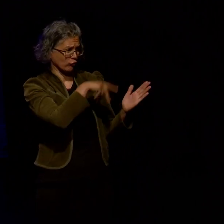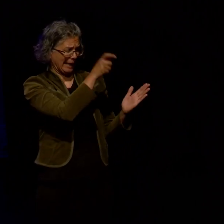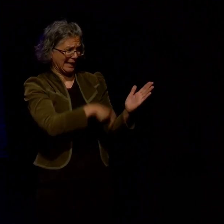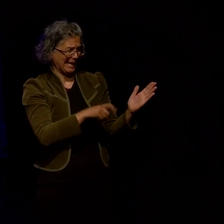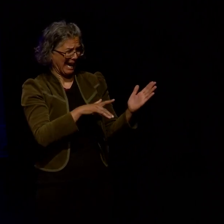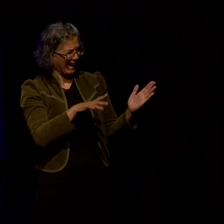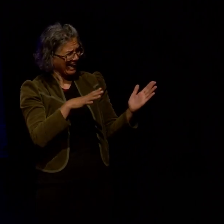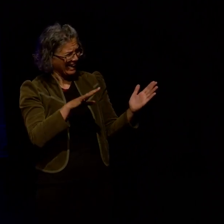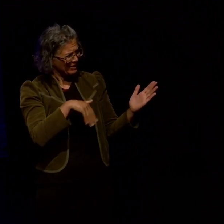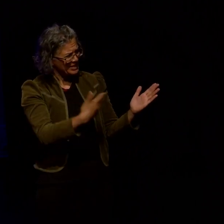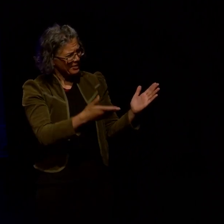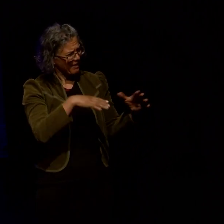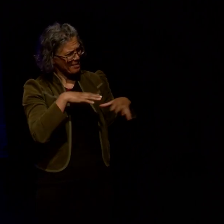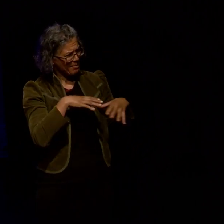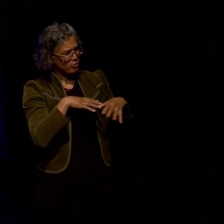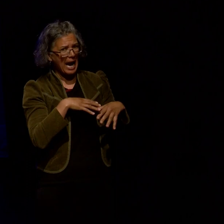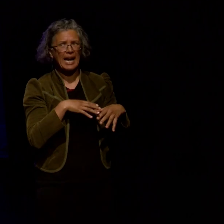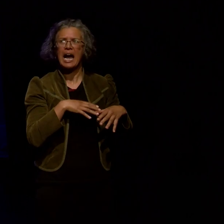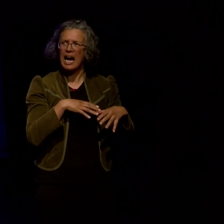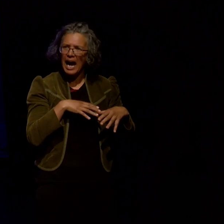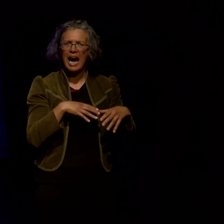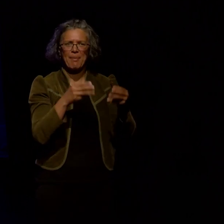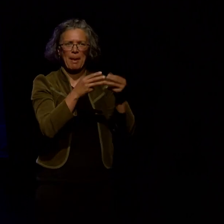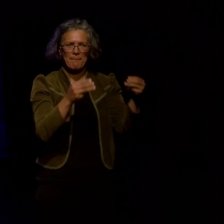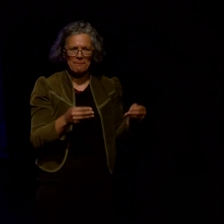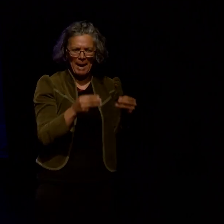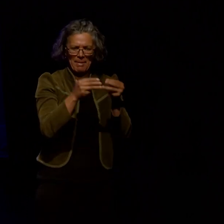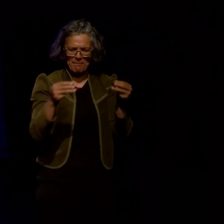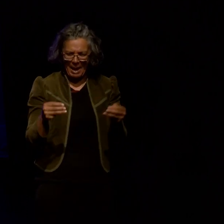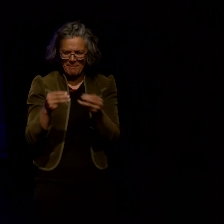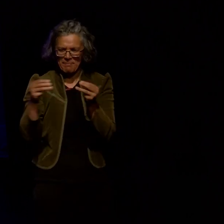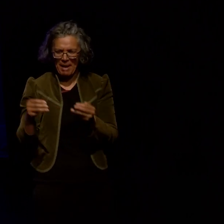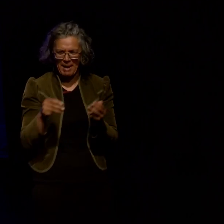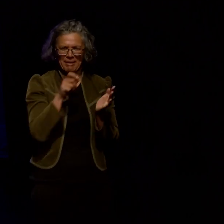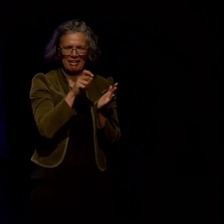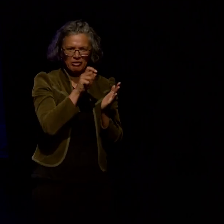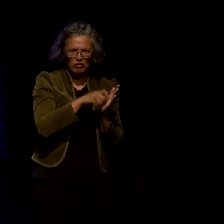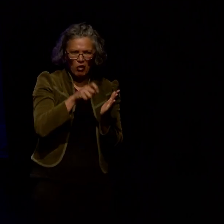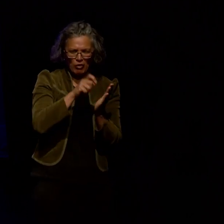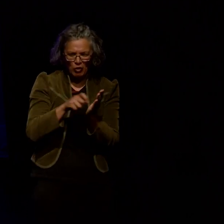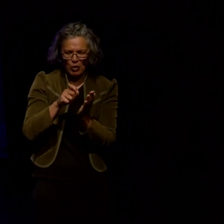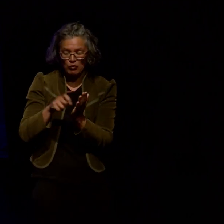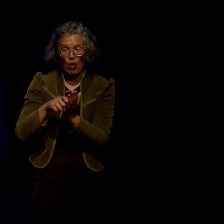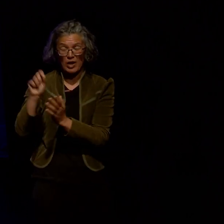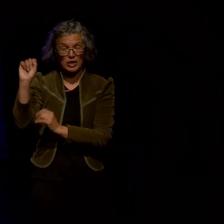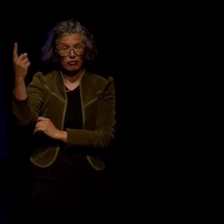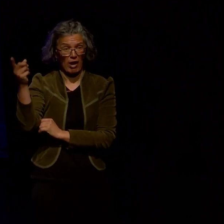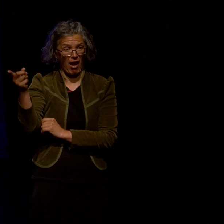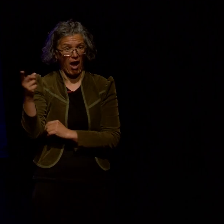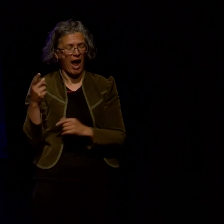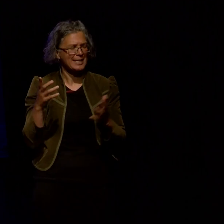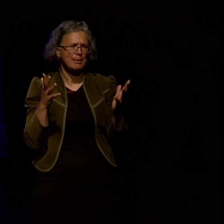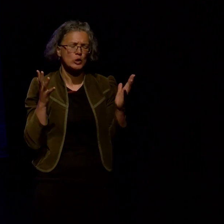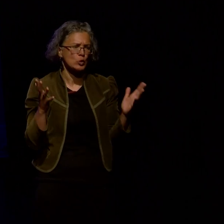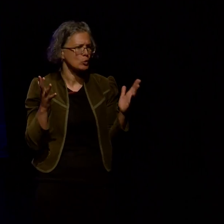I was making map after map after map and she was wise and experienced enough to recognise that it was just going to be too much for people.